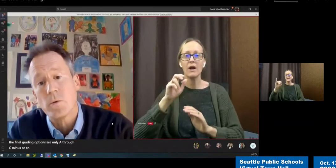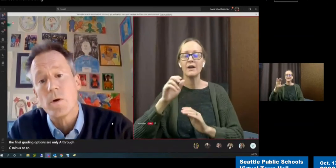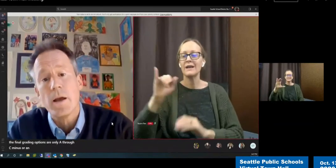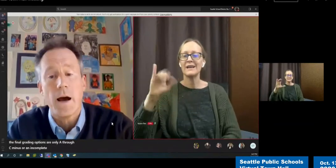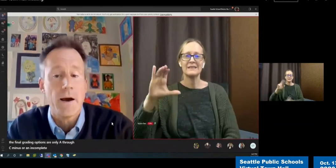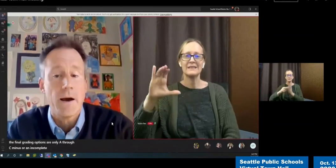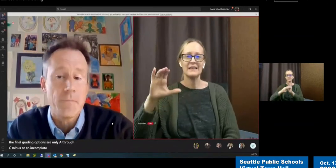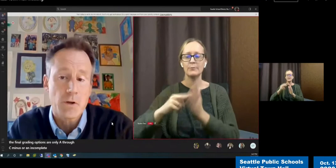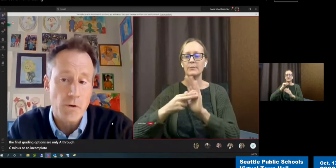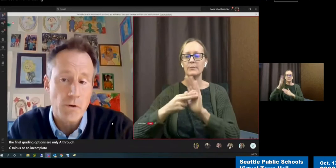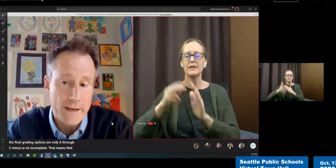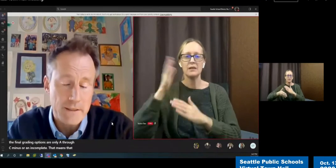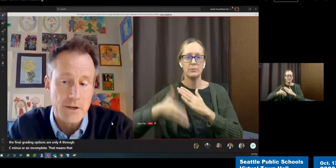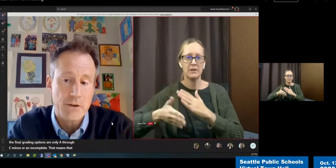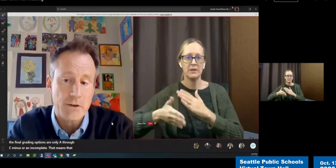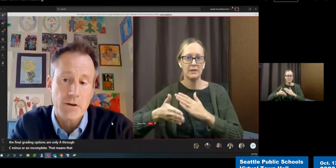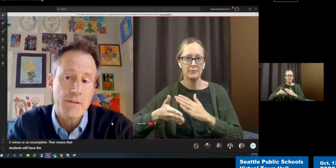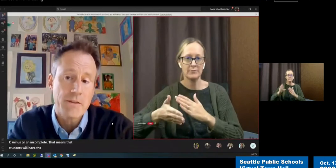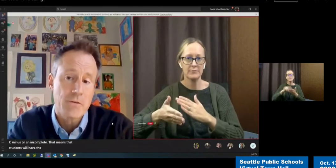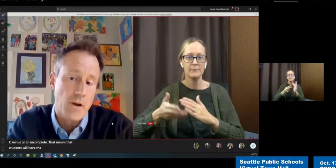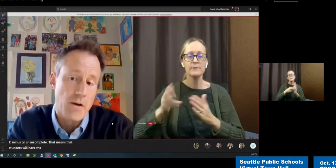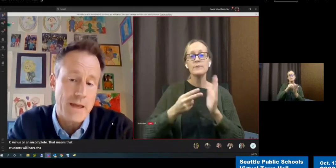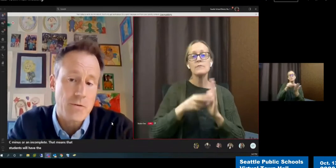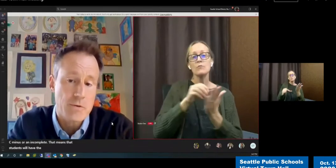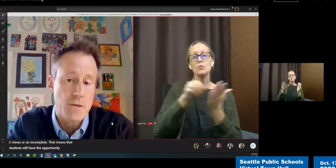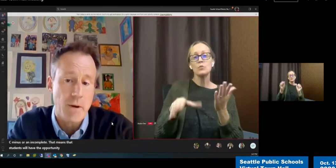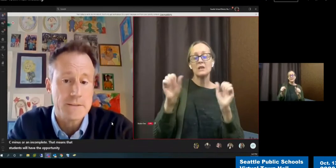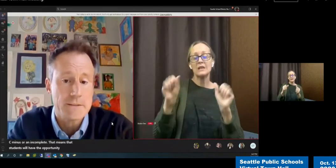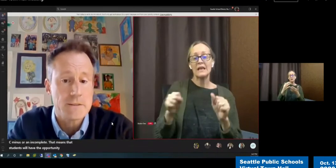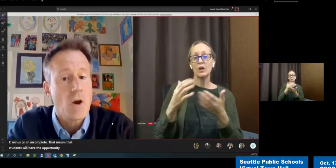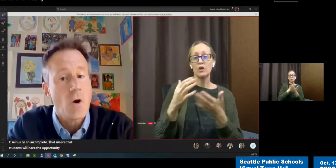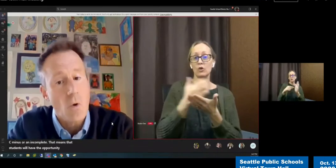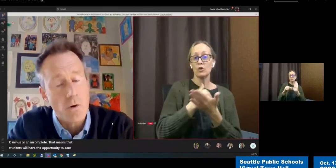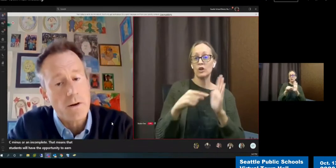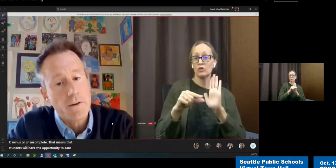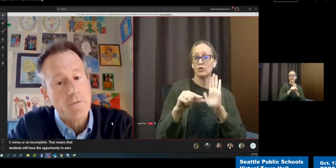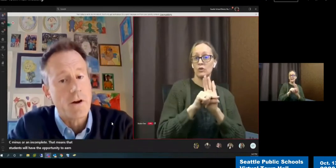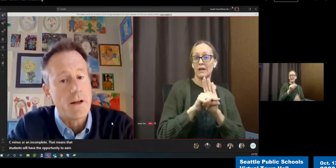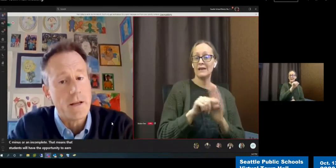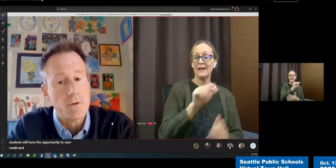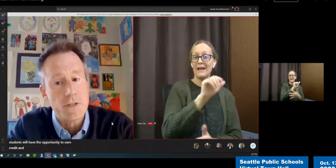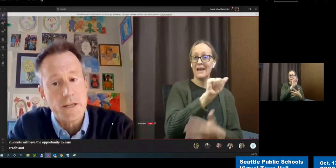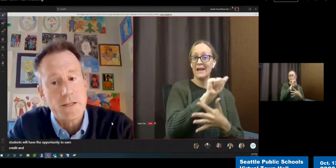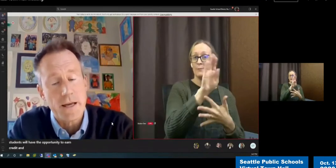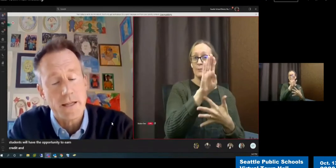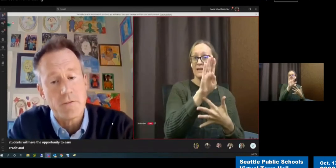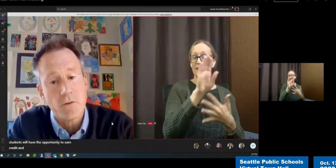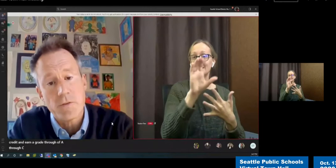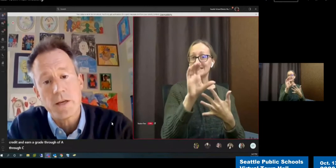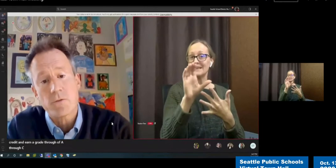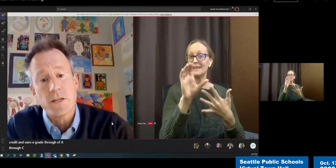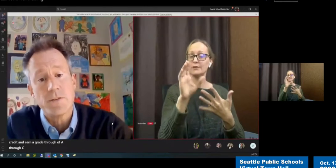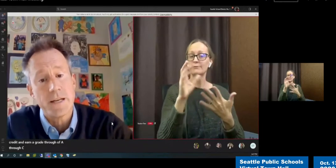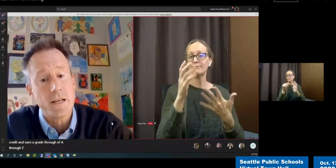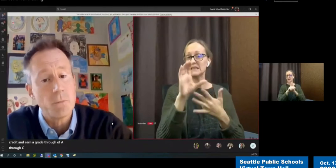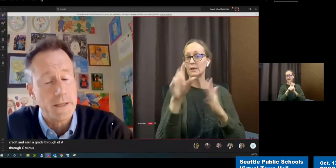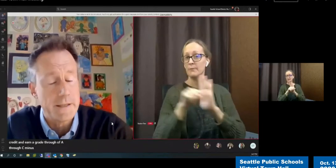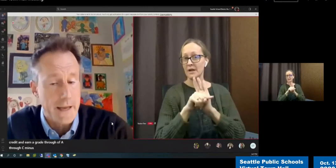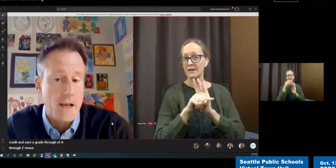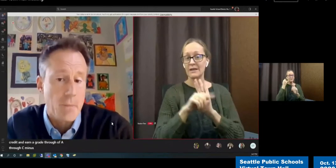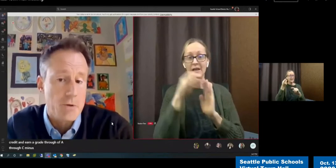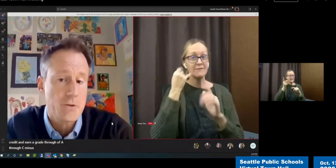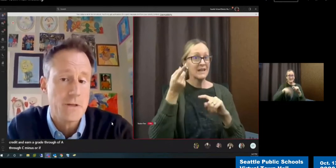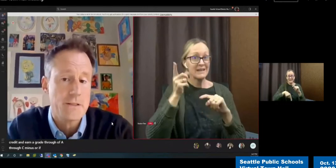earn credit and earn a grade of A through C minus. Or, if they're unable to get to that level, they'll receive an incomplete